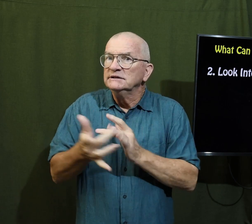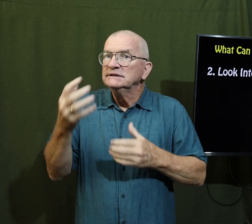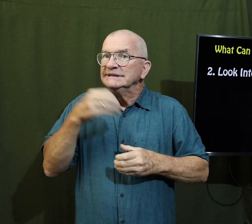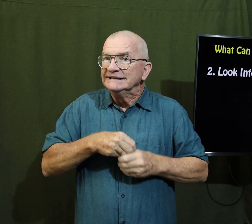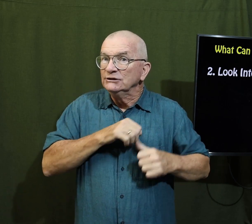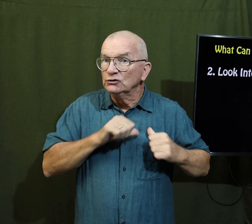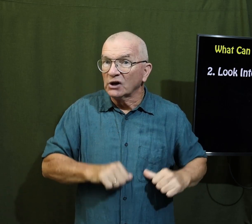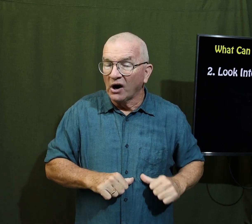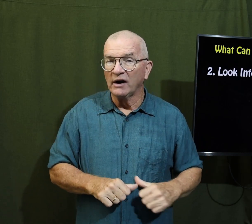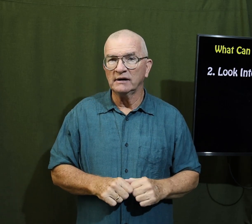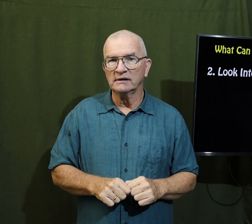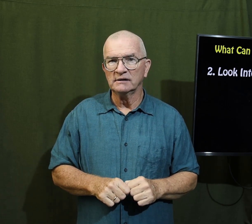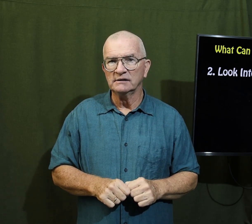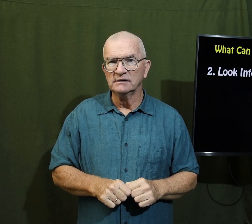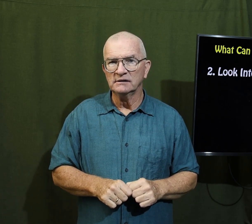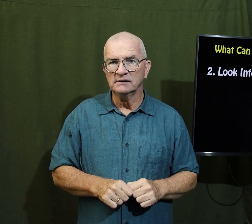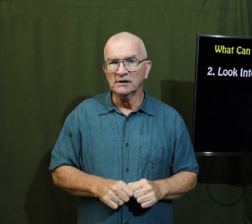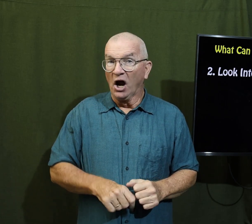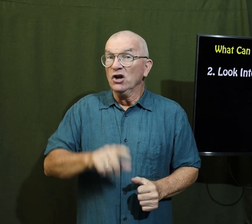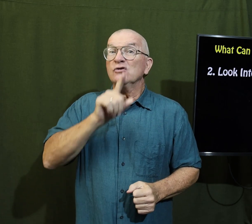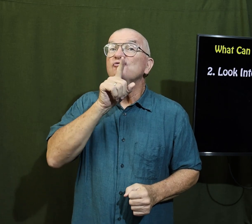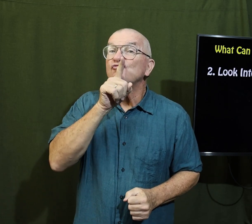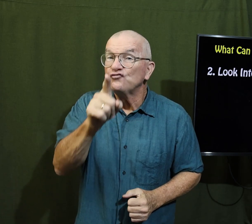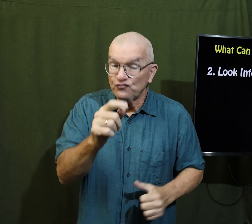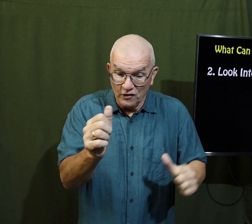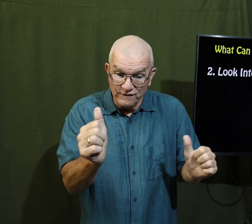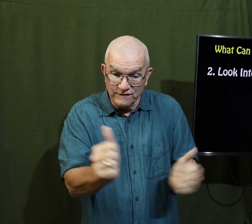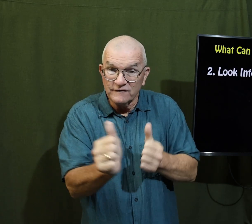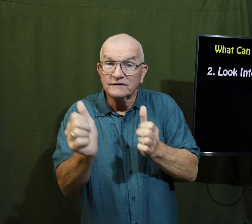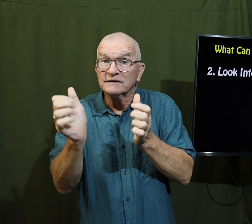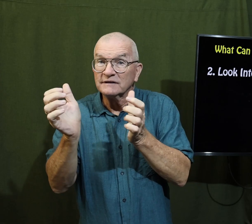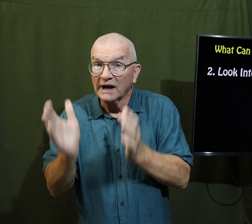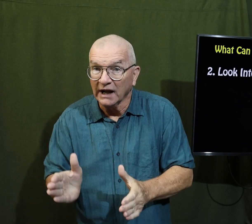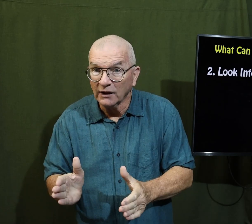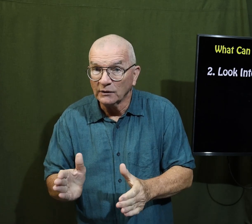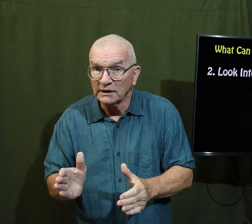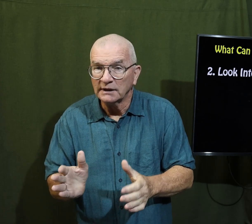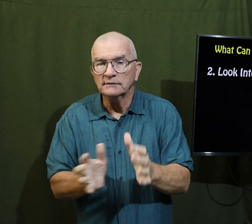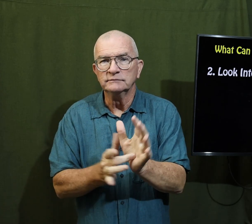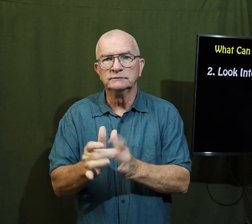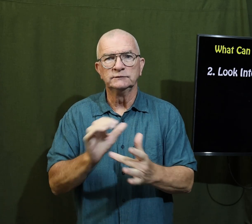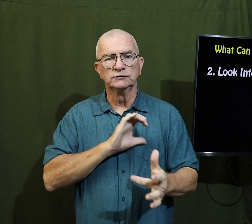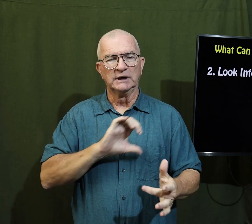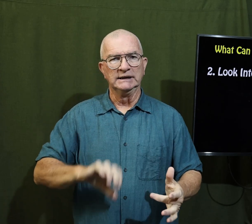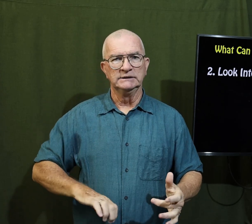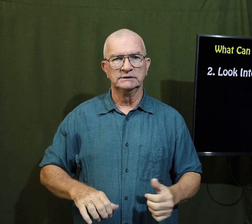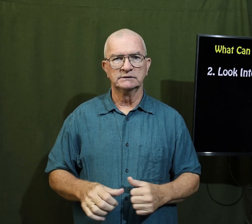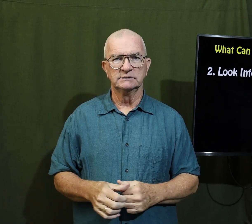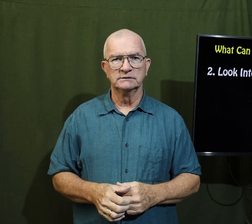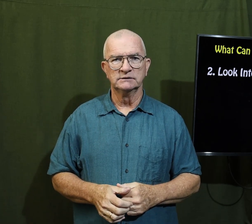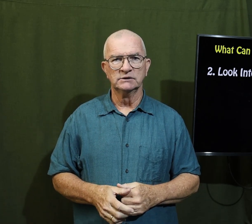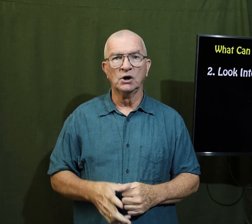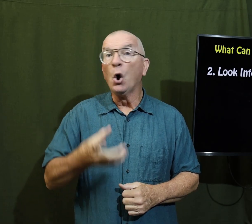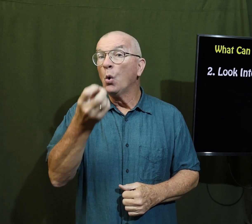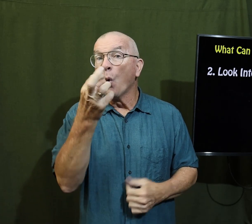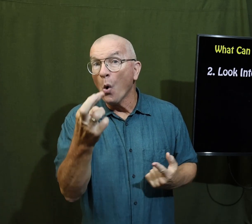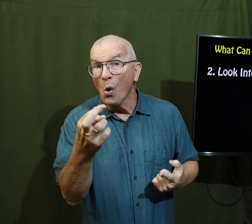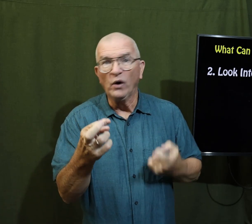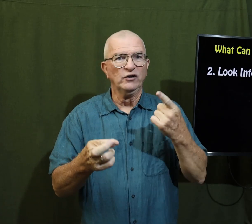do you have Jesus in your heart are you a true follower of Jesus Christ or